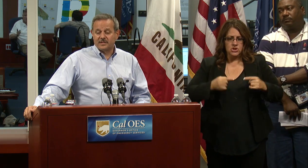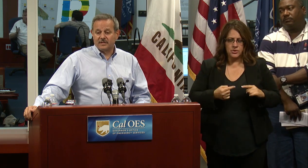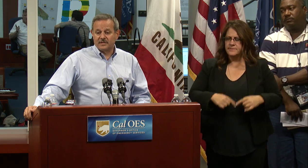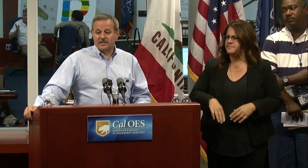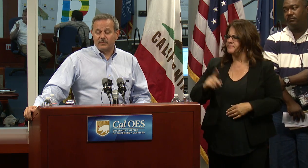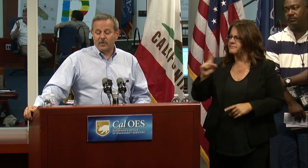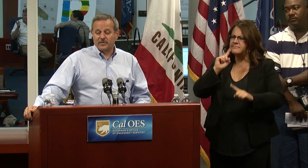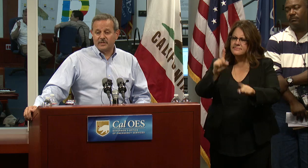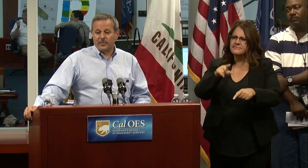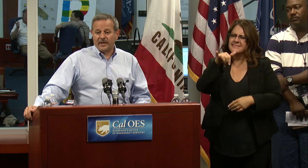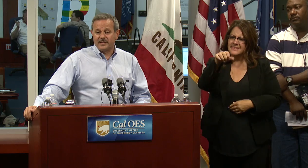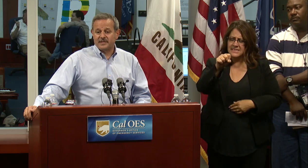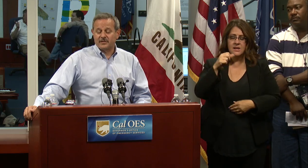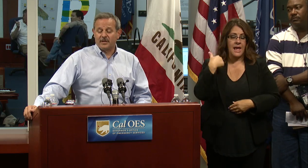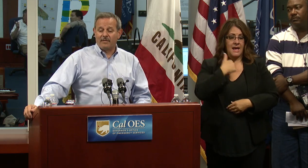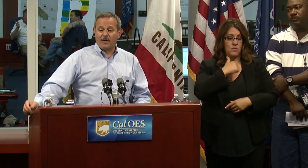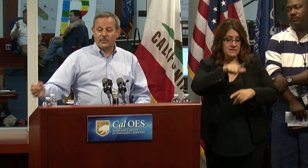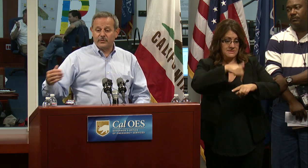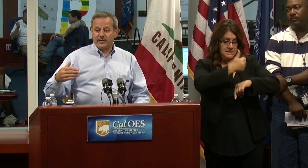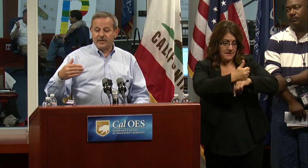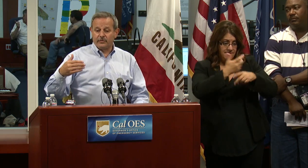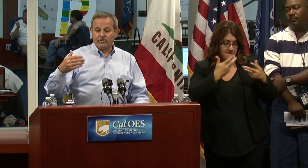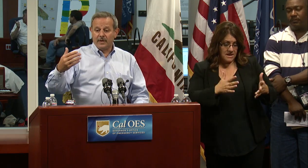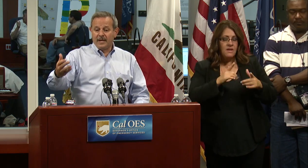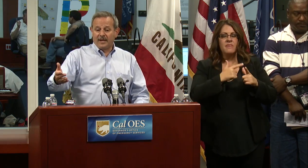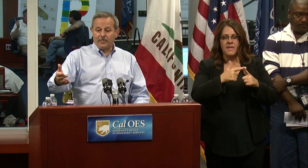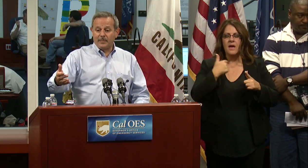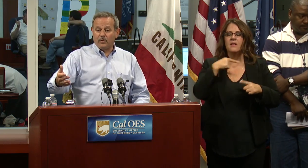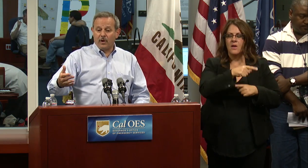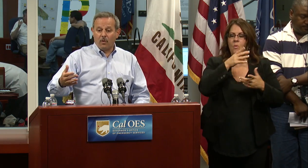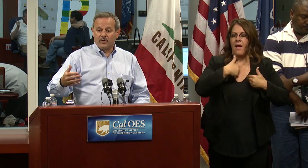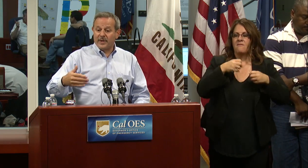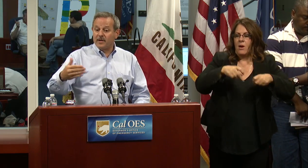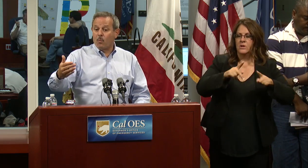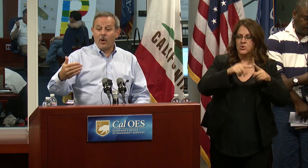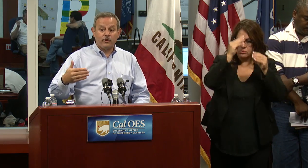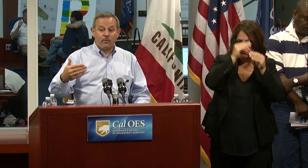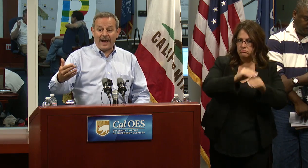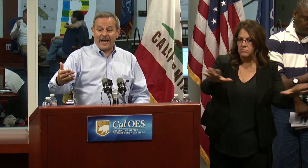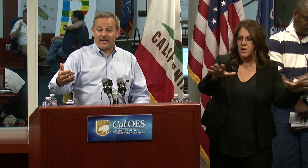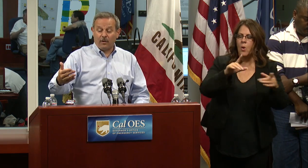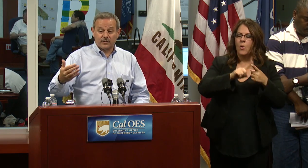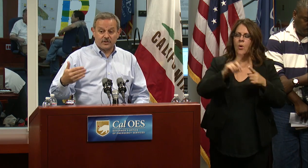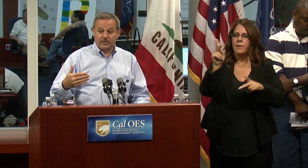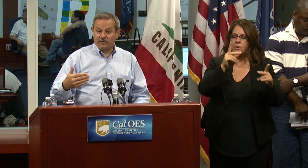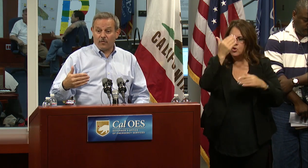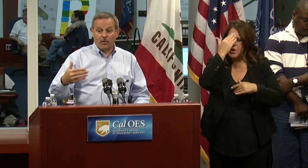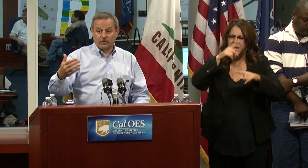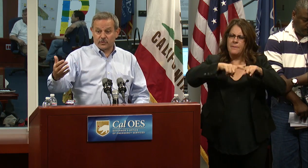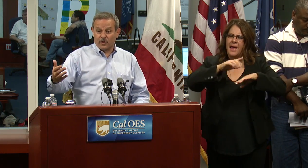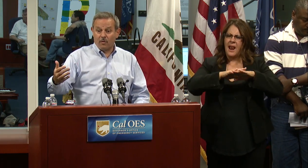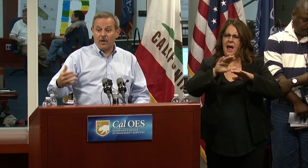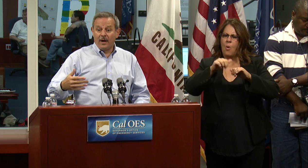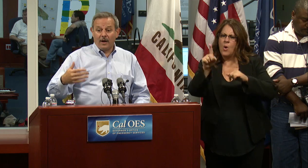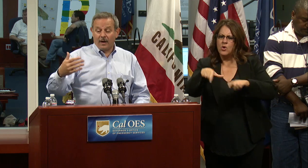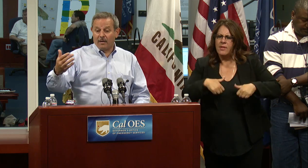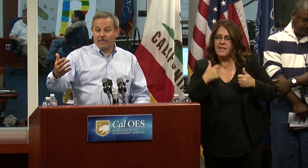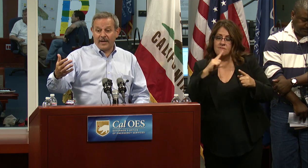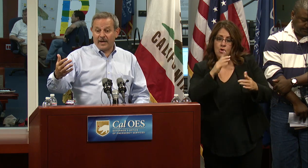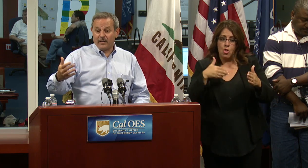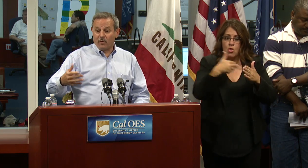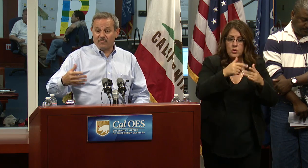once this system goes into place, it's going to have an opportunity to let people know, depending on where you're at closest to the fault or so,